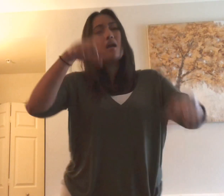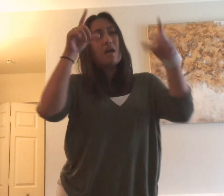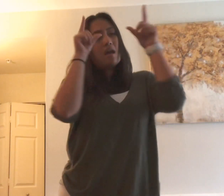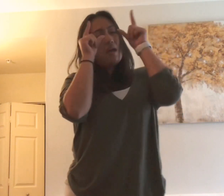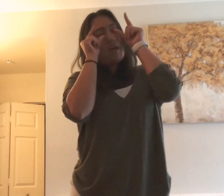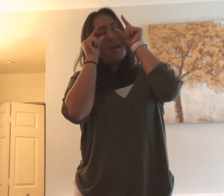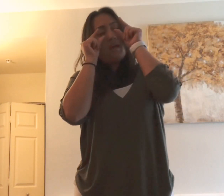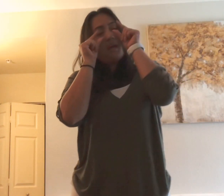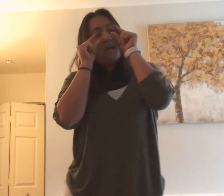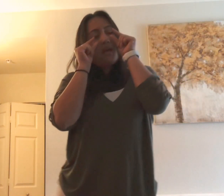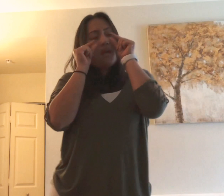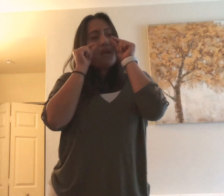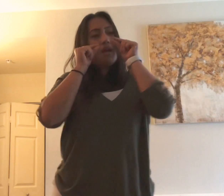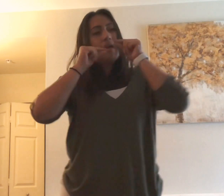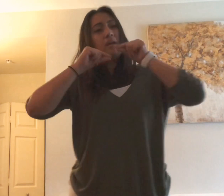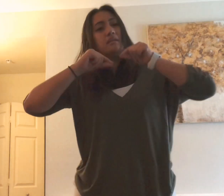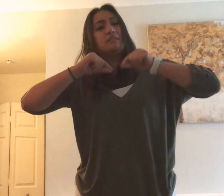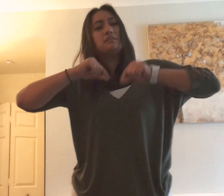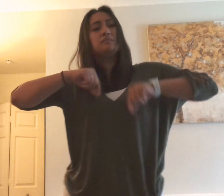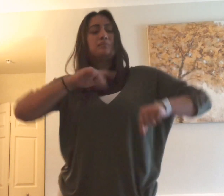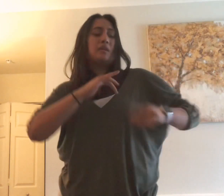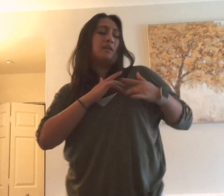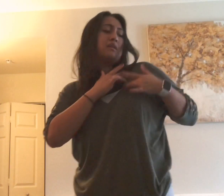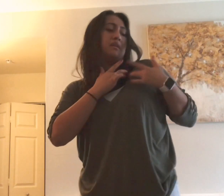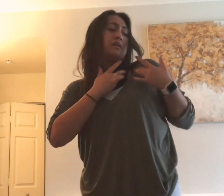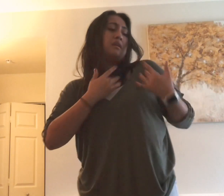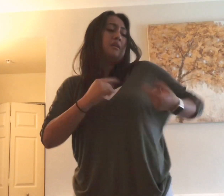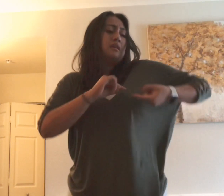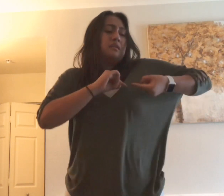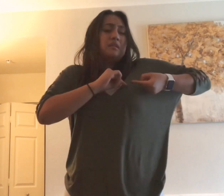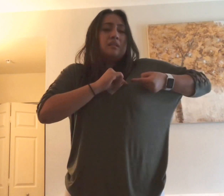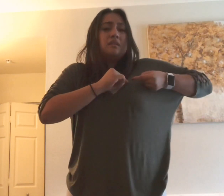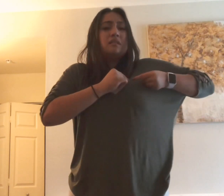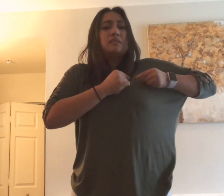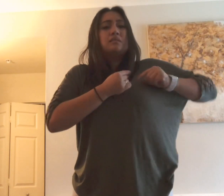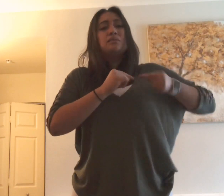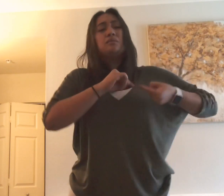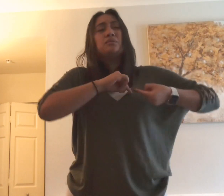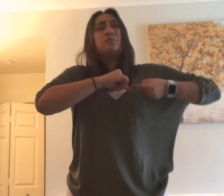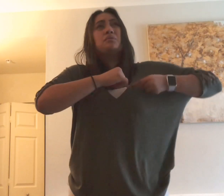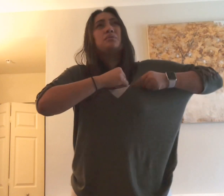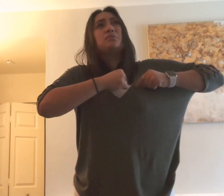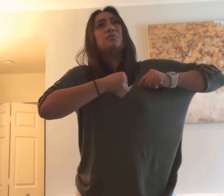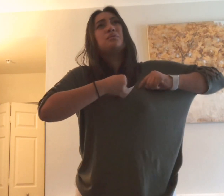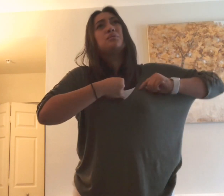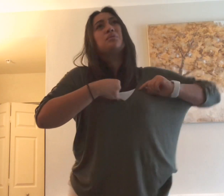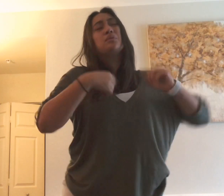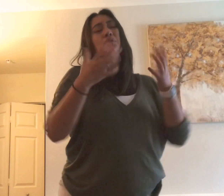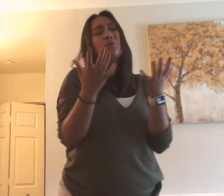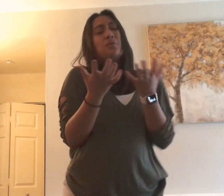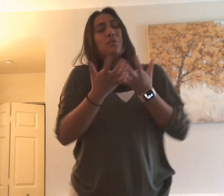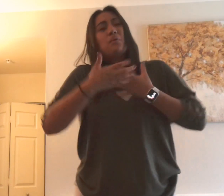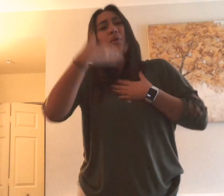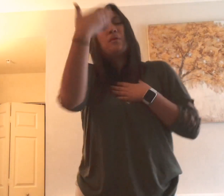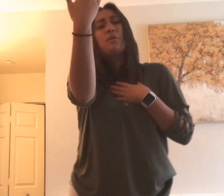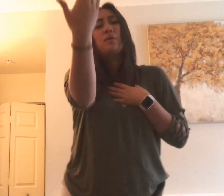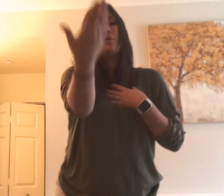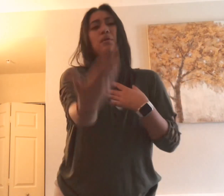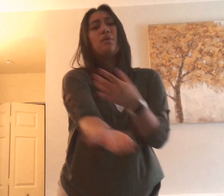my eyes when it hurts Sometimes I fall into your arms Sometimes